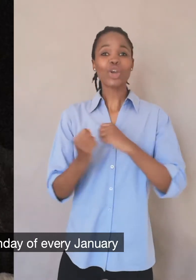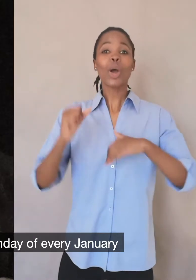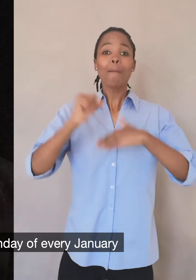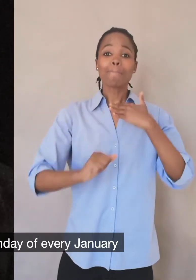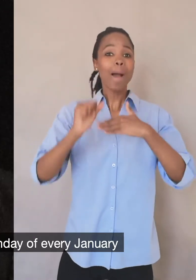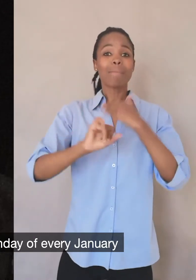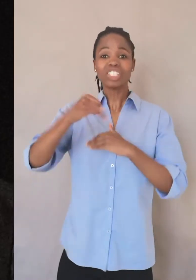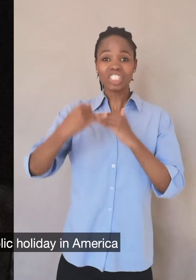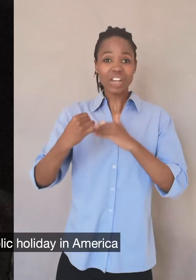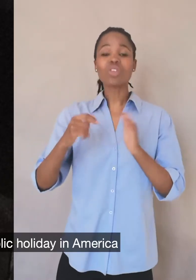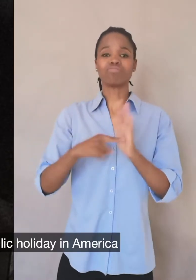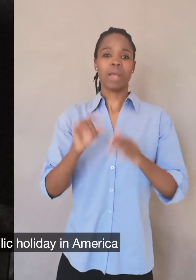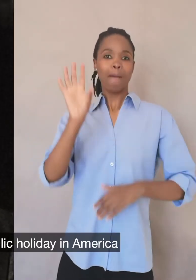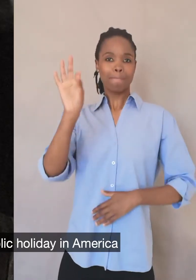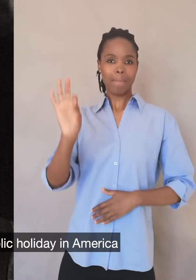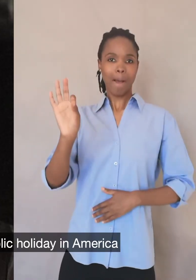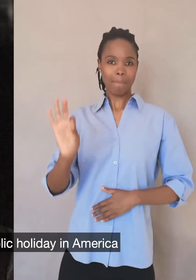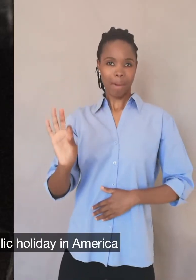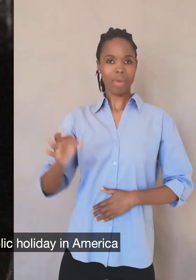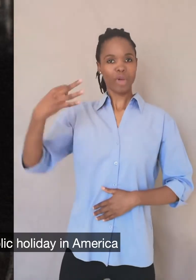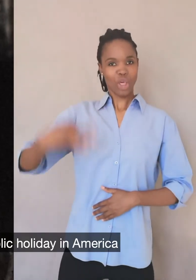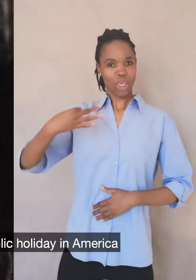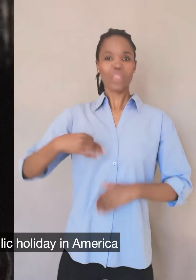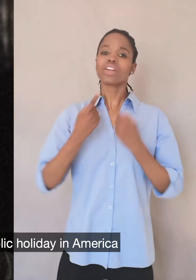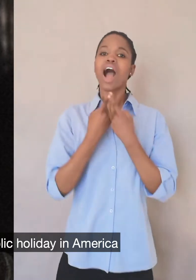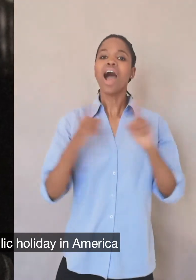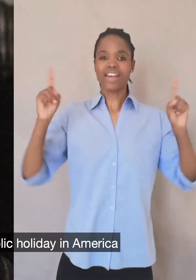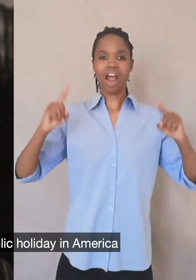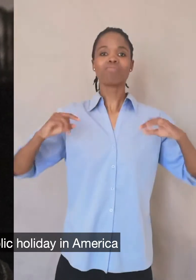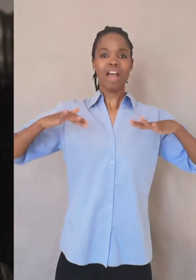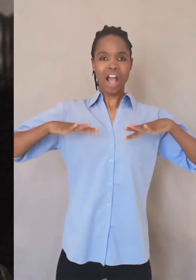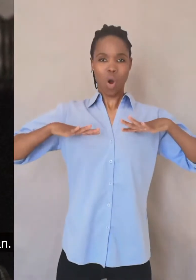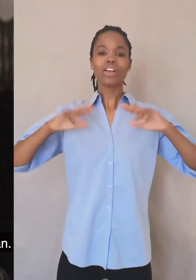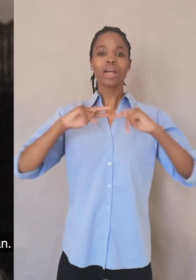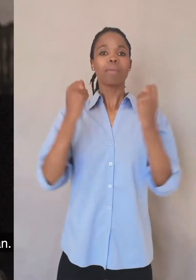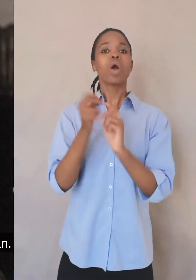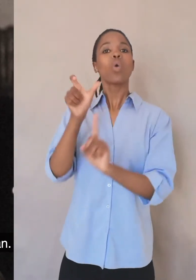January, was announced to be a national public holiday in America by Ronald Reagan.